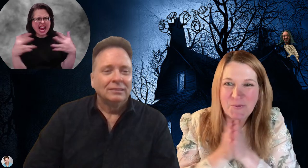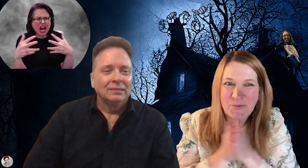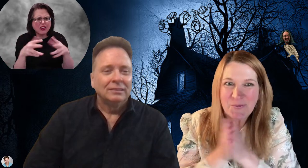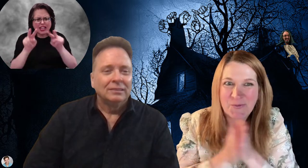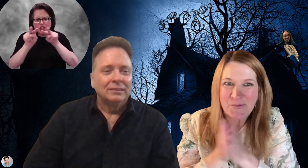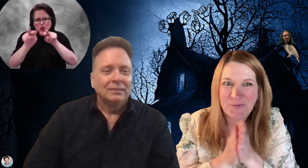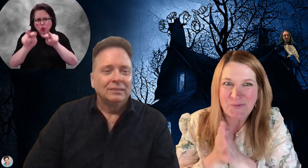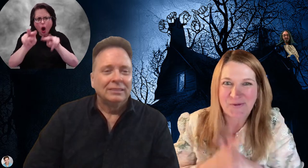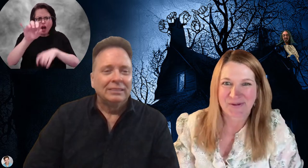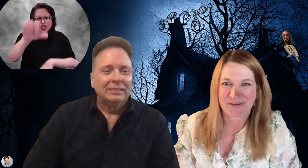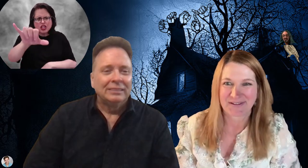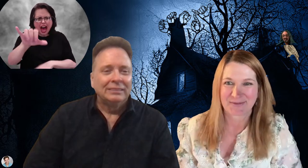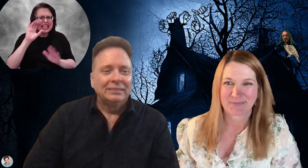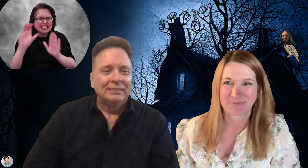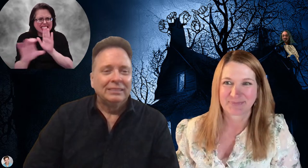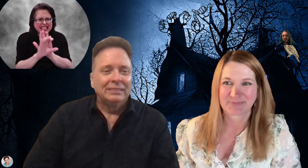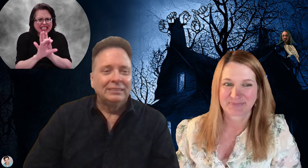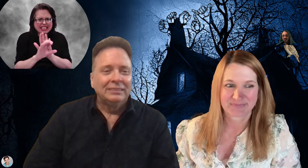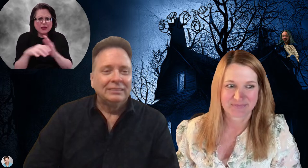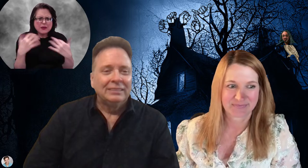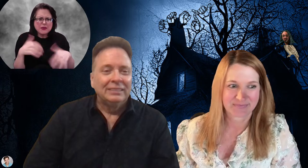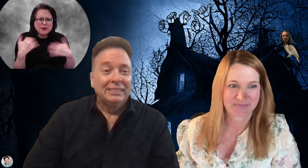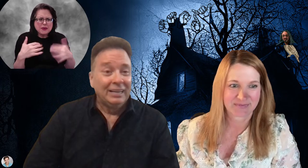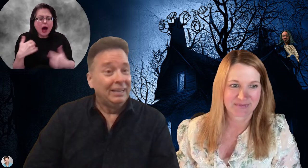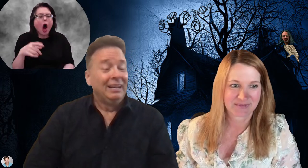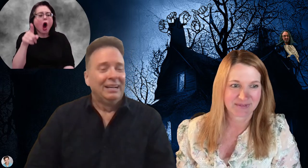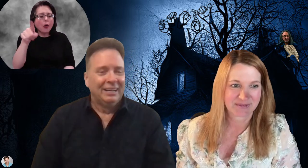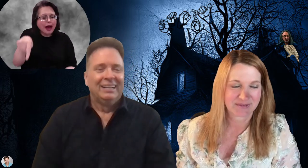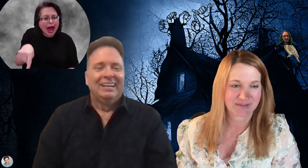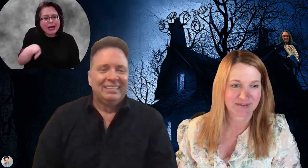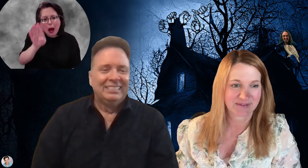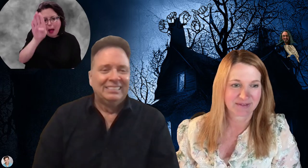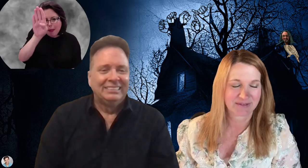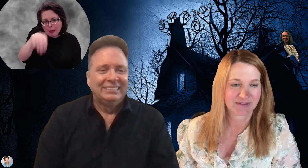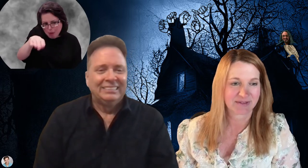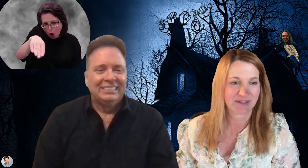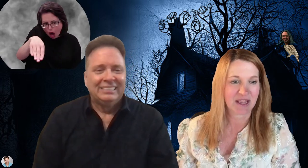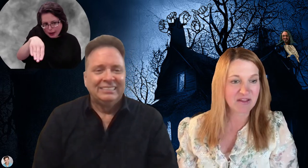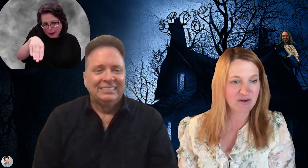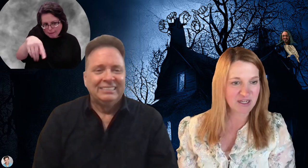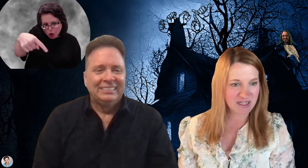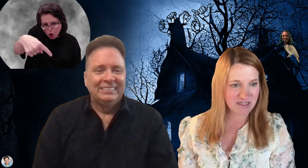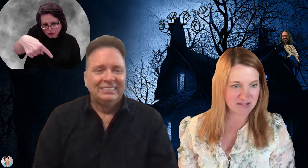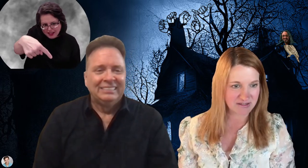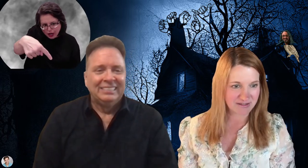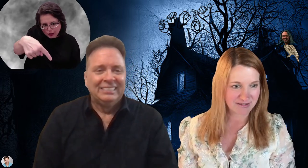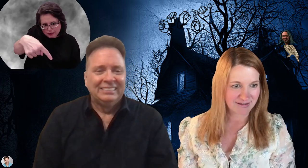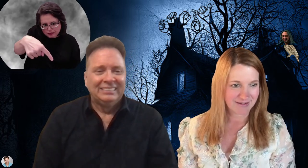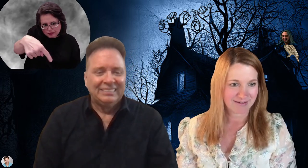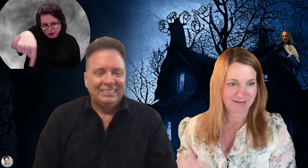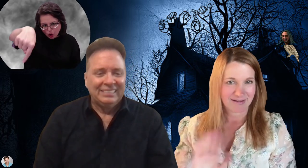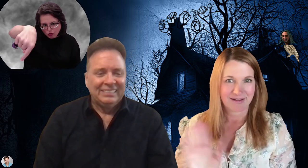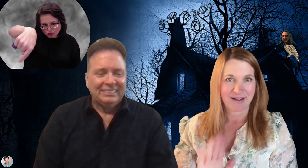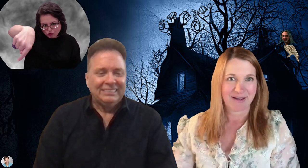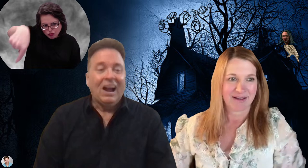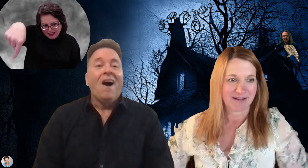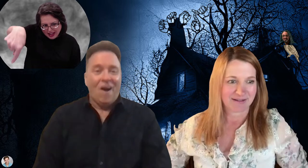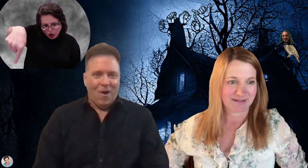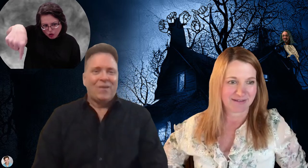And by the way, if you look at the bottom corner of the screen, there's Ryan. Hey, there he is. Yeah, the last person who says hi